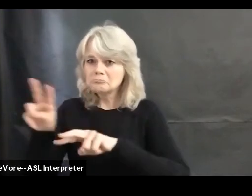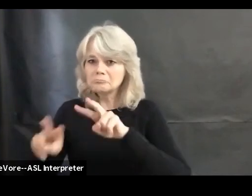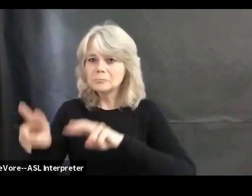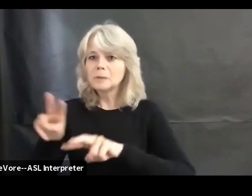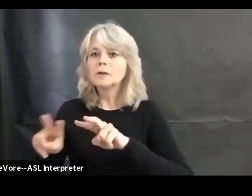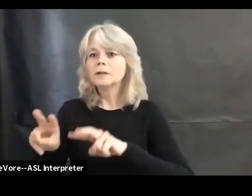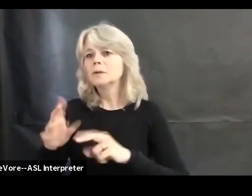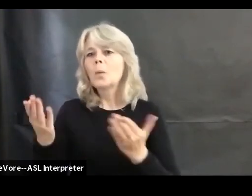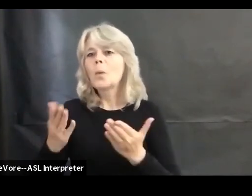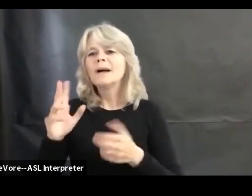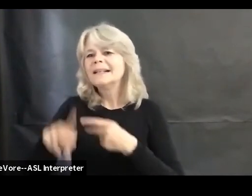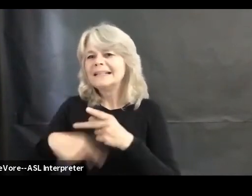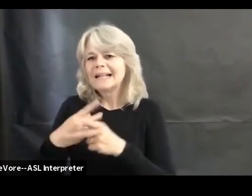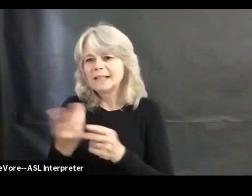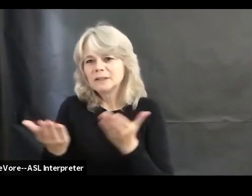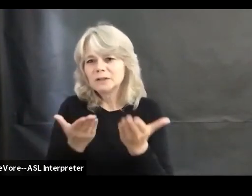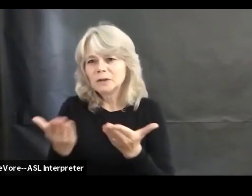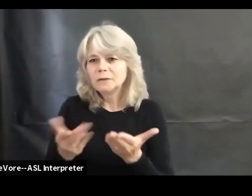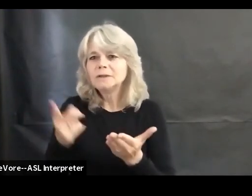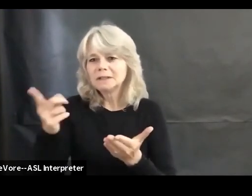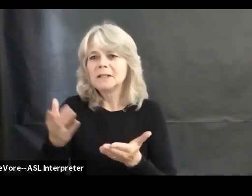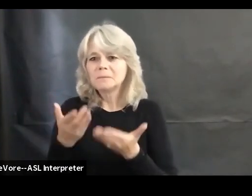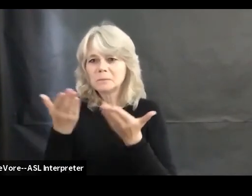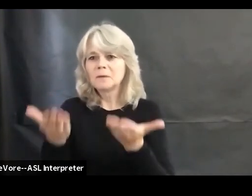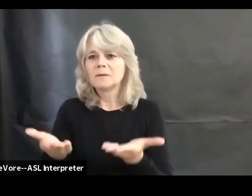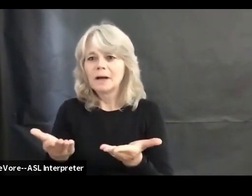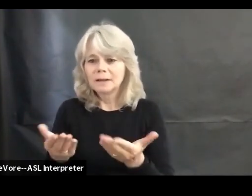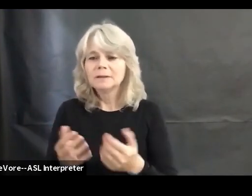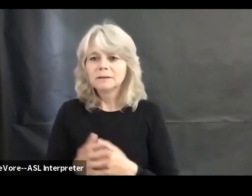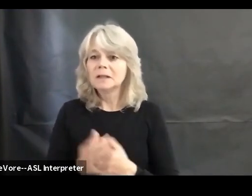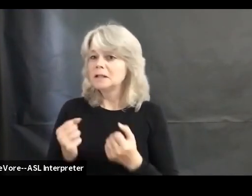JC is doing and help support a fundraiser like that.